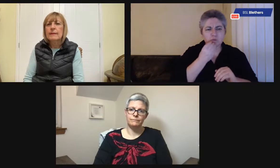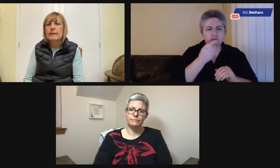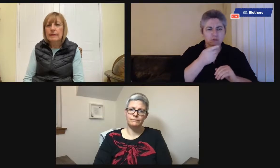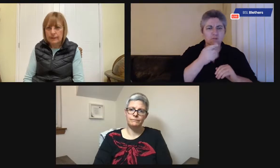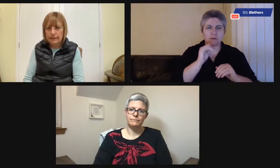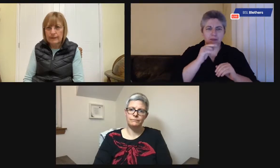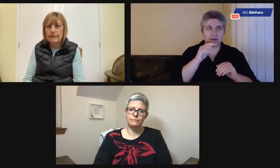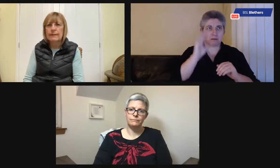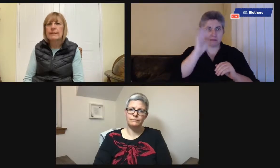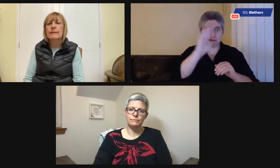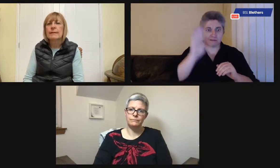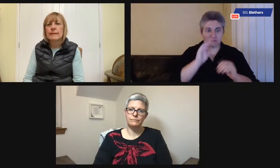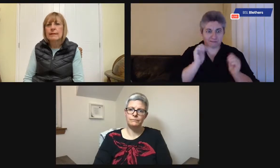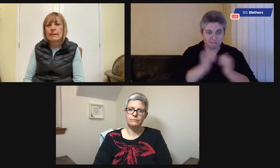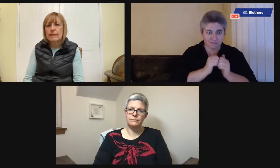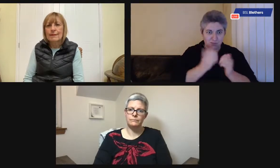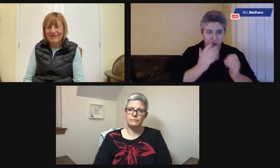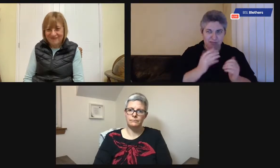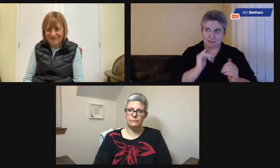Okay, we've got a question coming in about food.